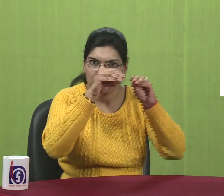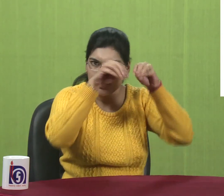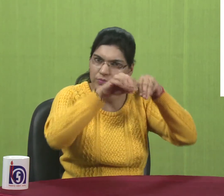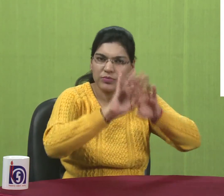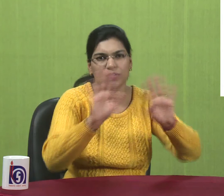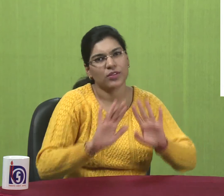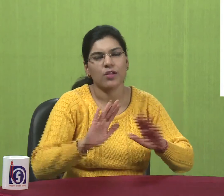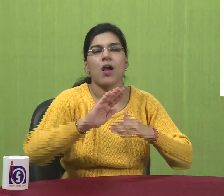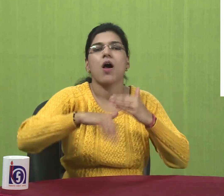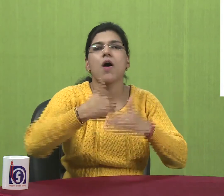After. You. Give. A. A.